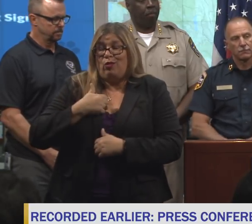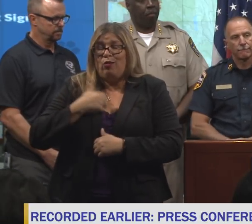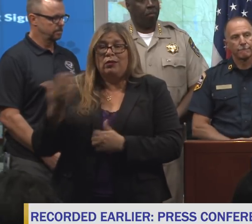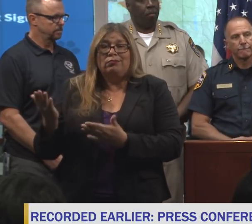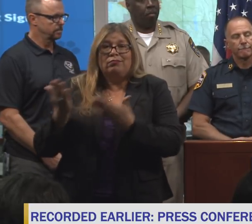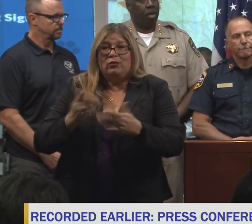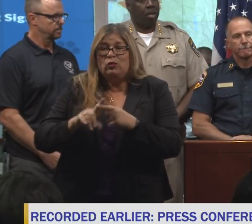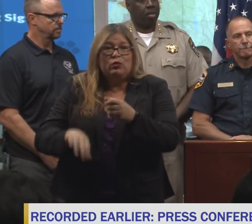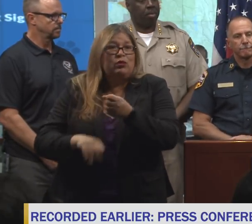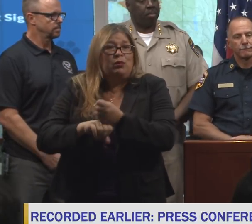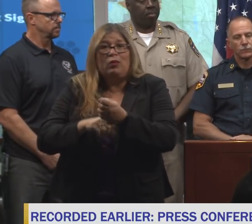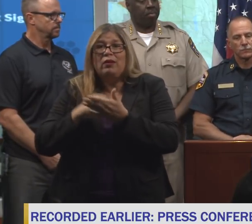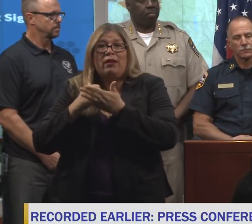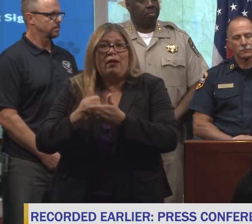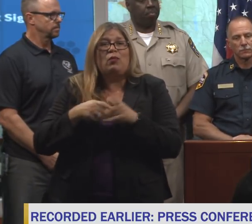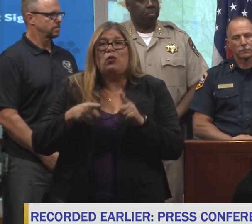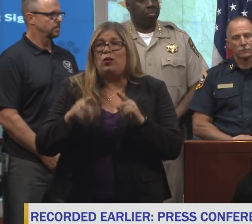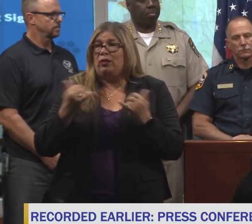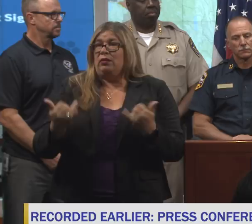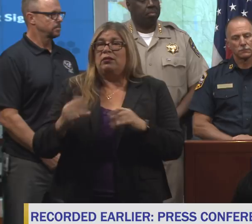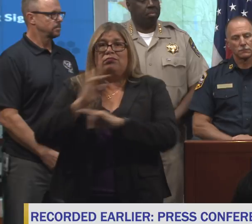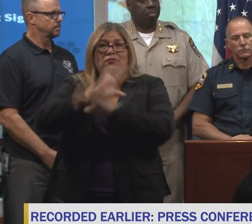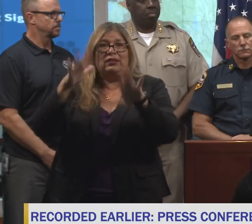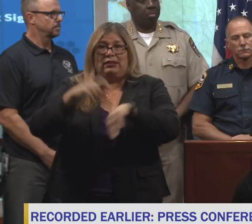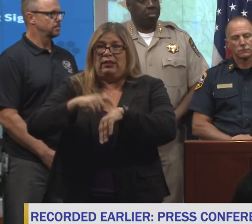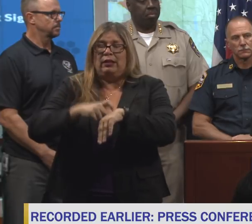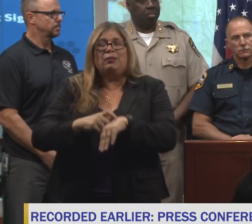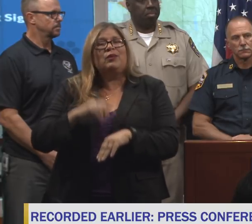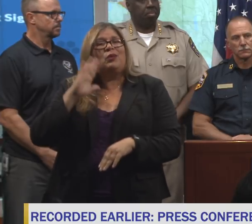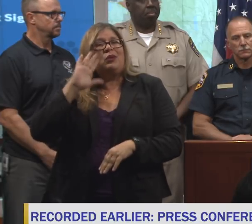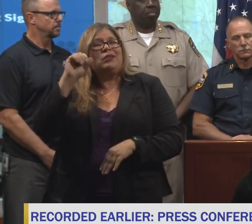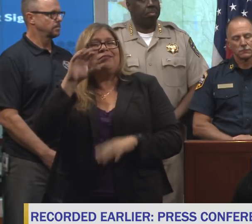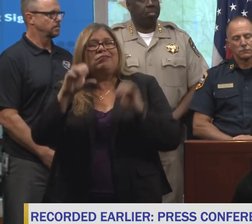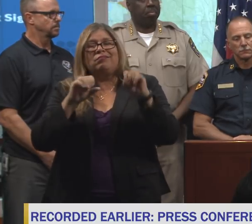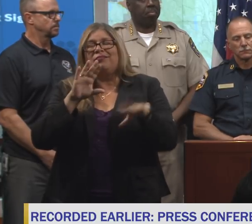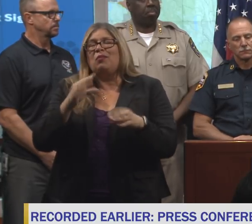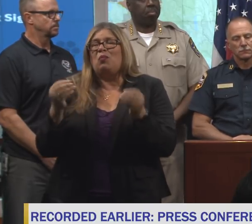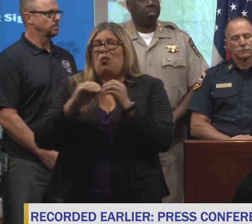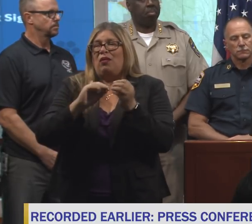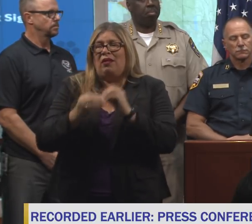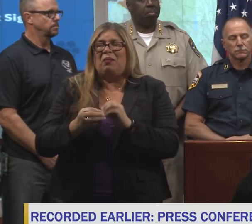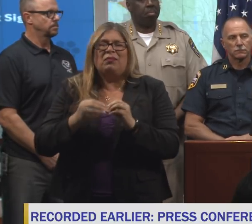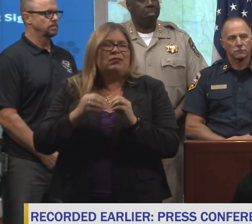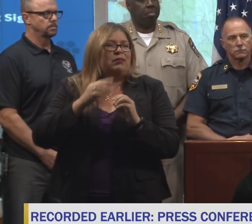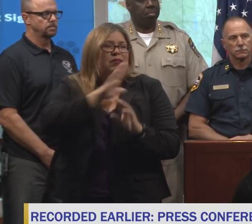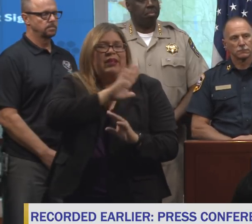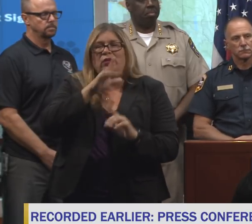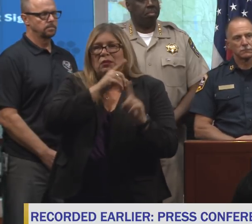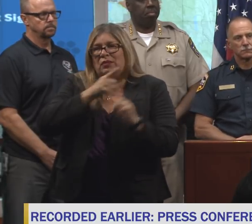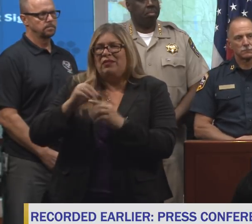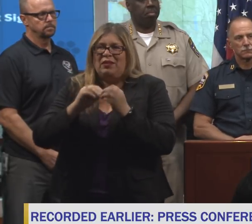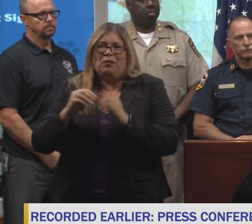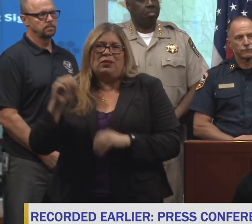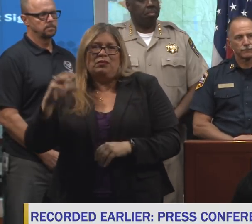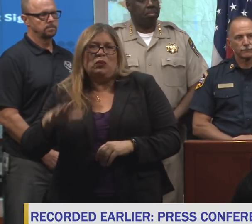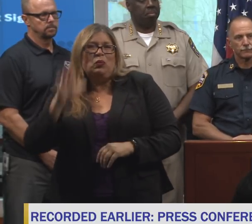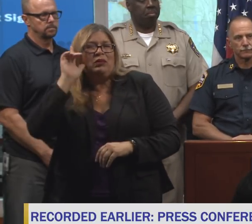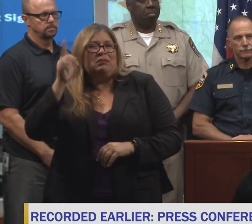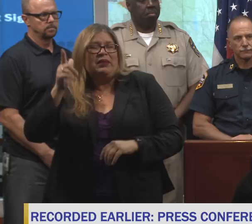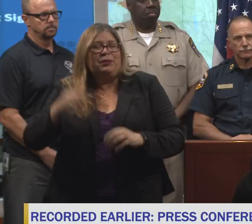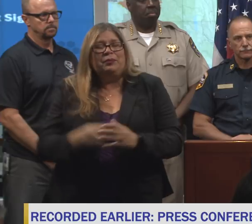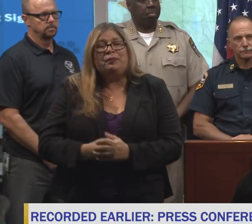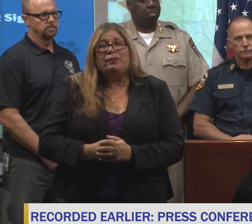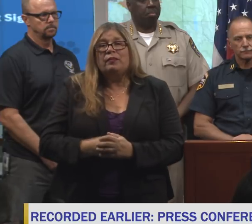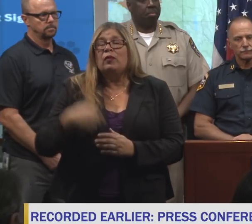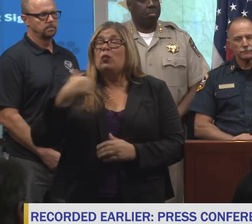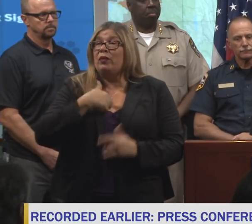local authorities through this period of time. And you'll know more about that when we get specific briefings in a second. We've also reached out to